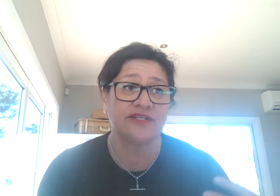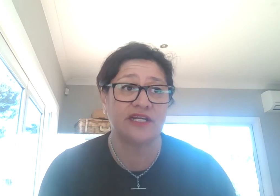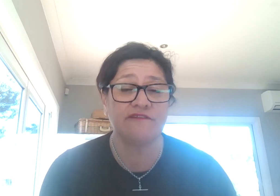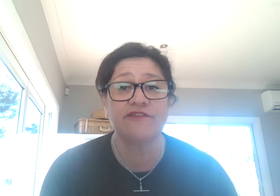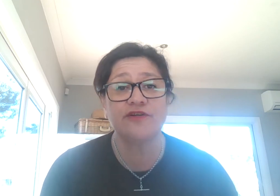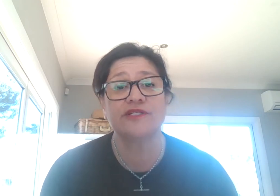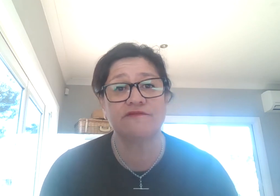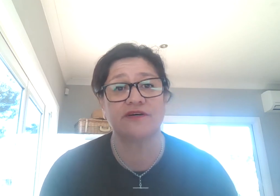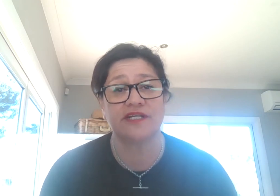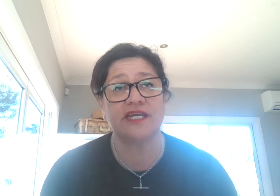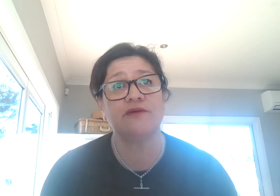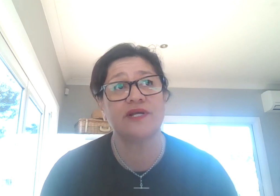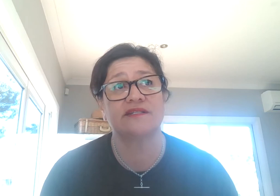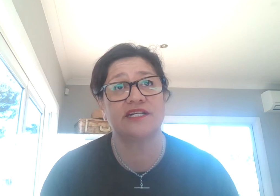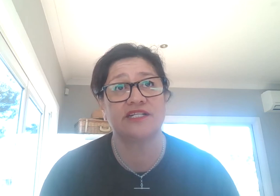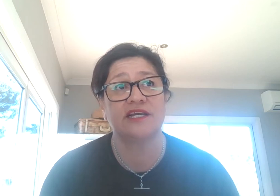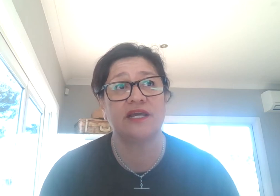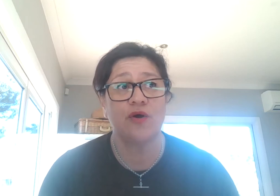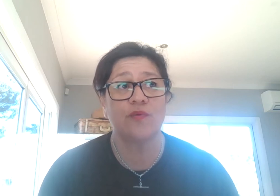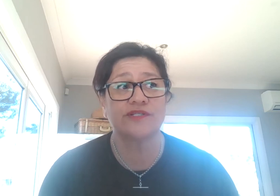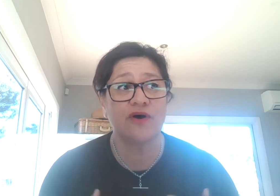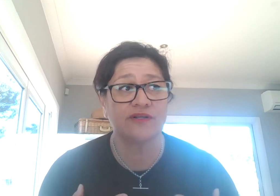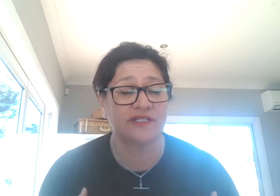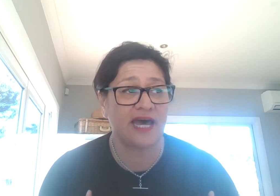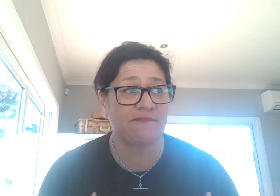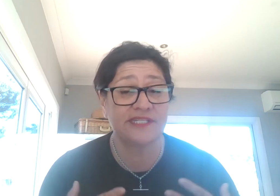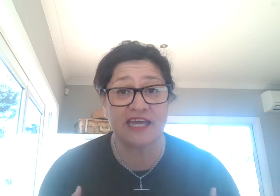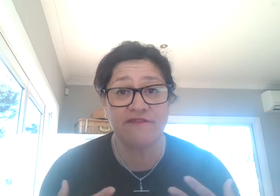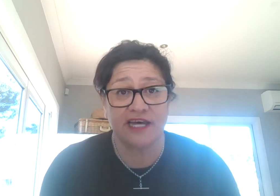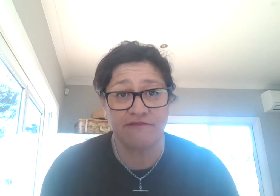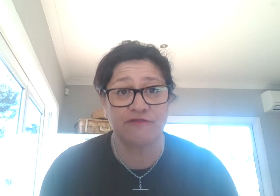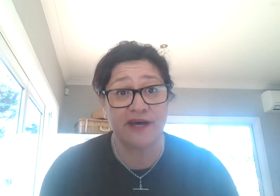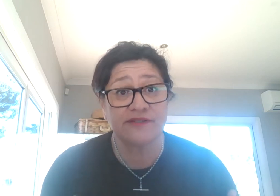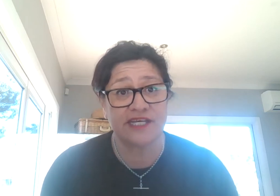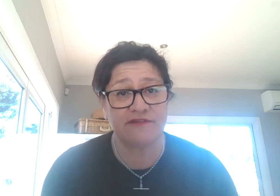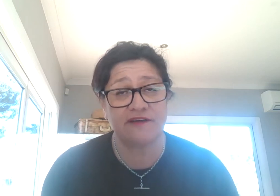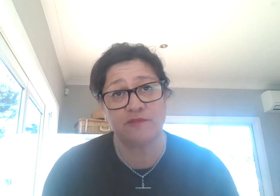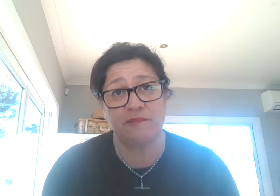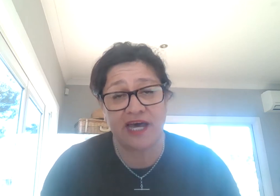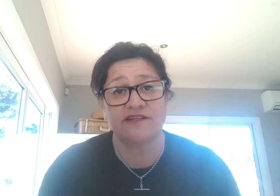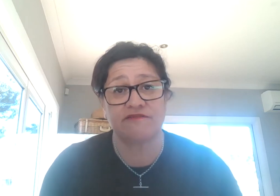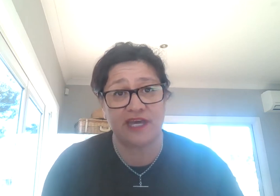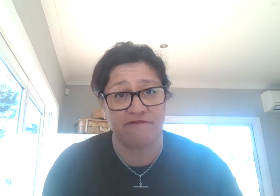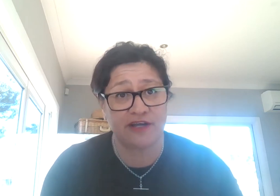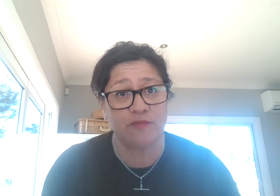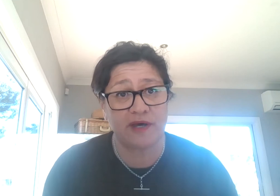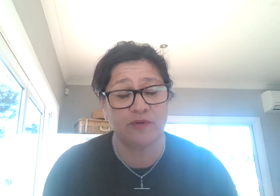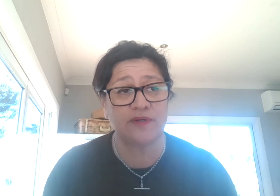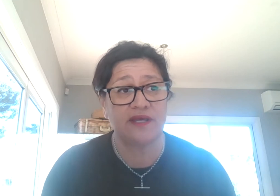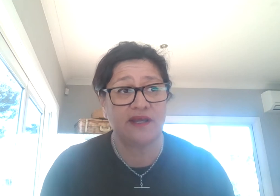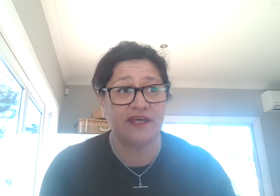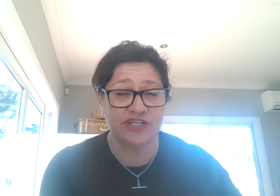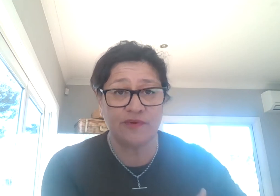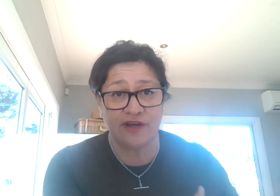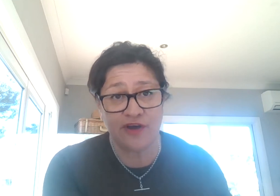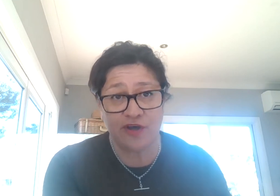So, that if the nurse felt at any reason that she was not safe enough or felt safe enough to be part of that whānau bubble,